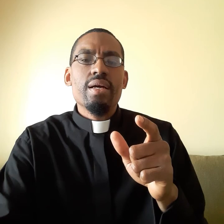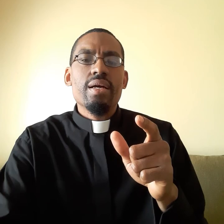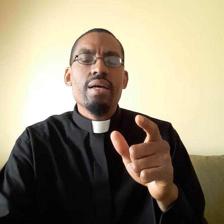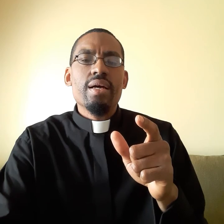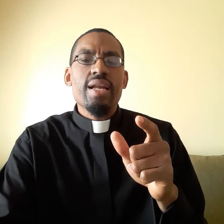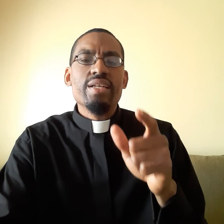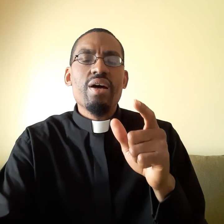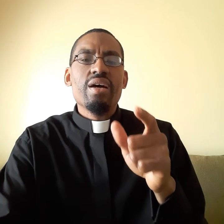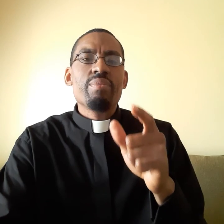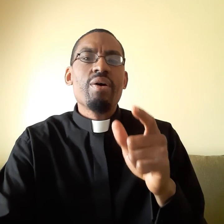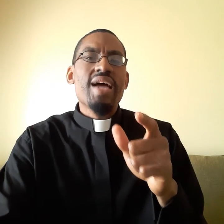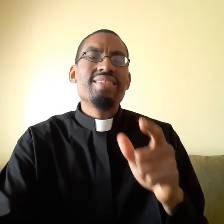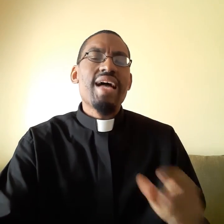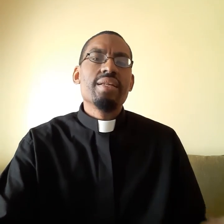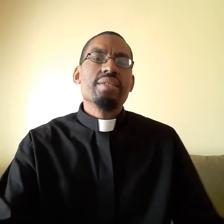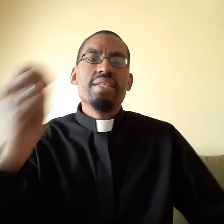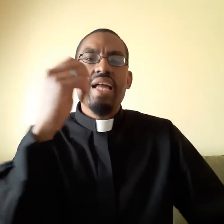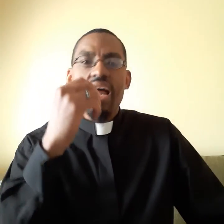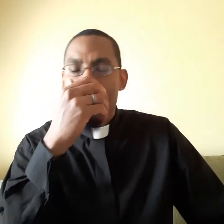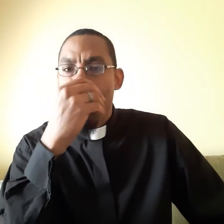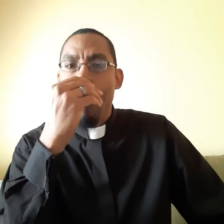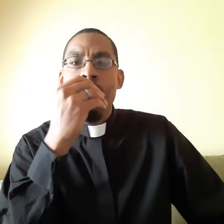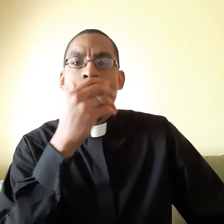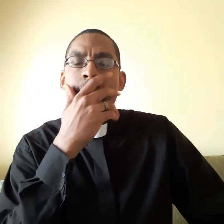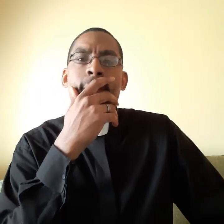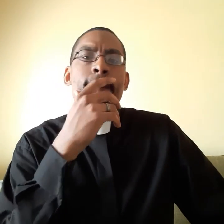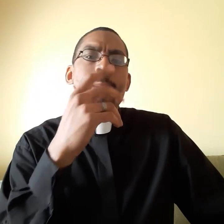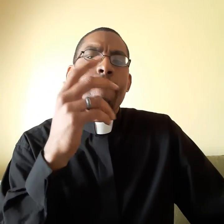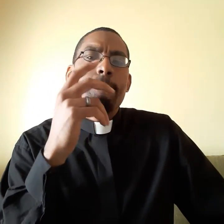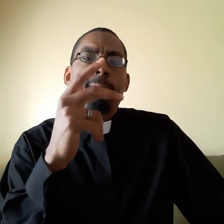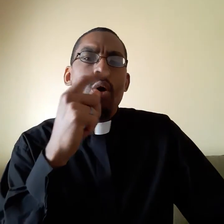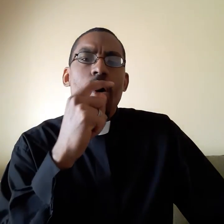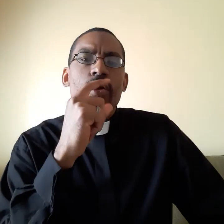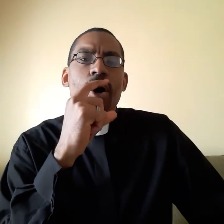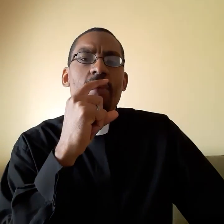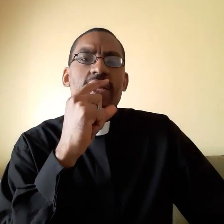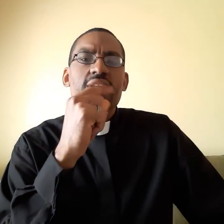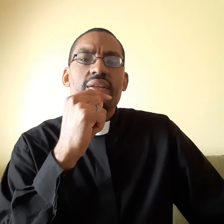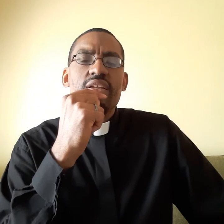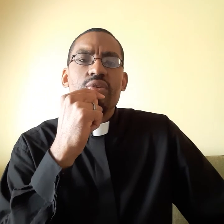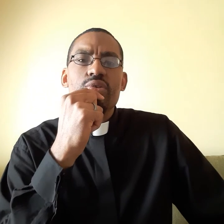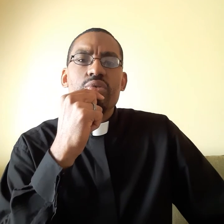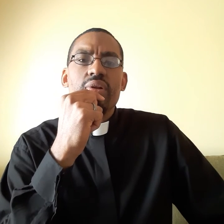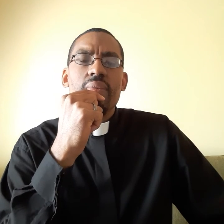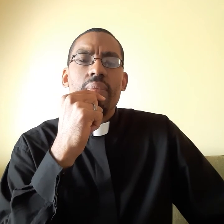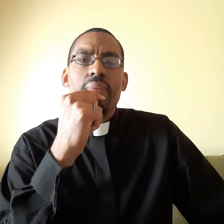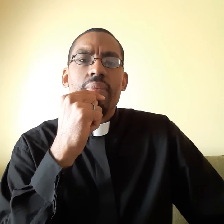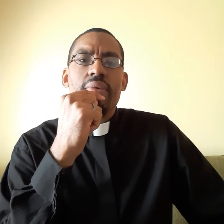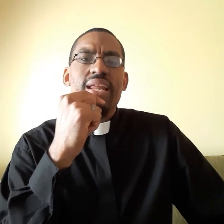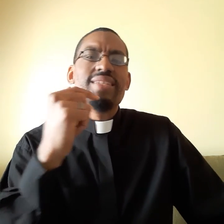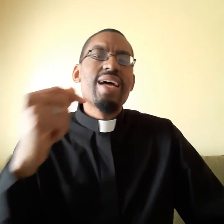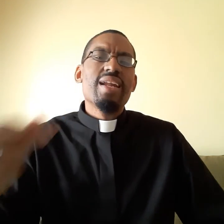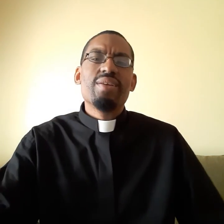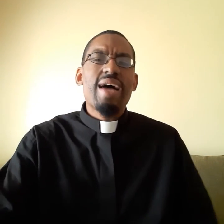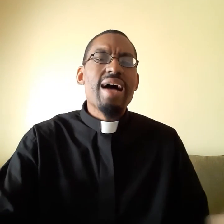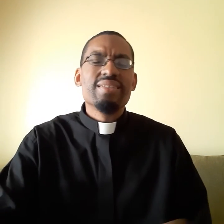And I'm about, I'm starting to see that more normal than usual. And I started asking